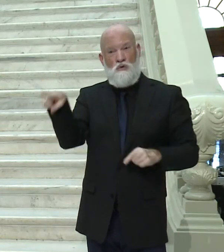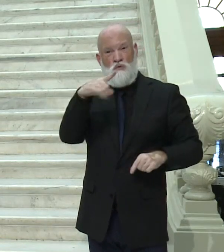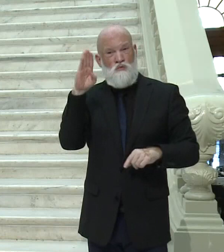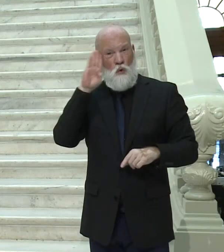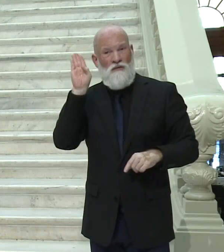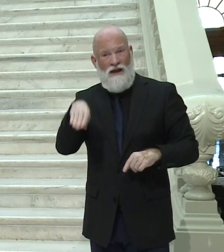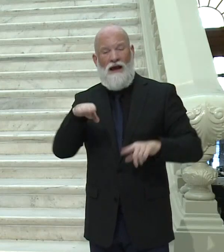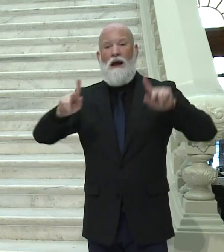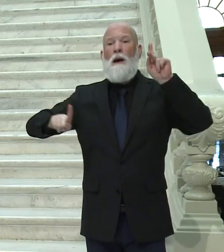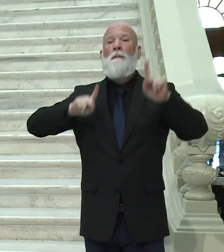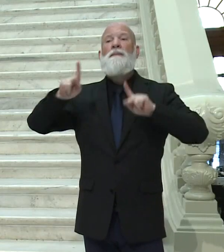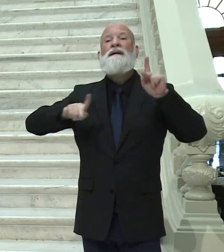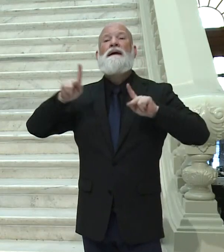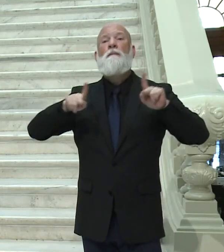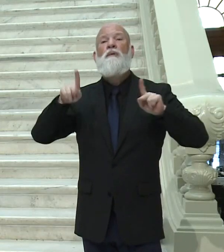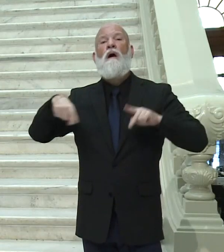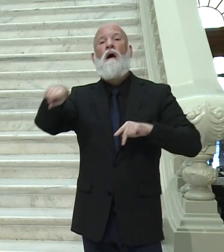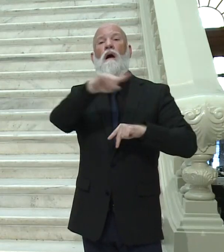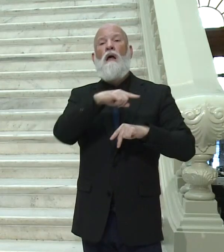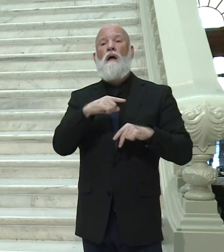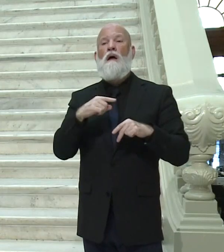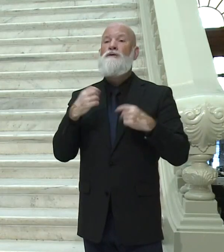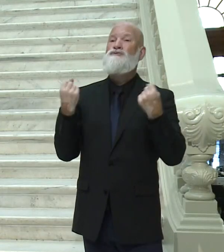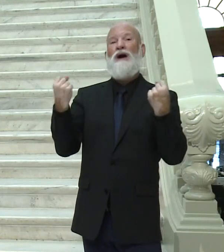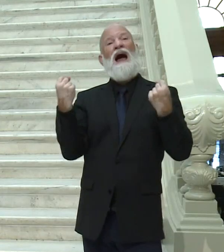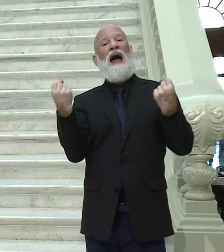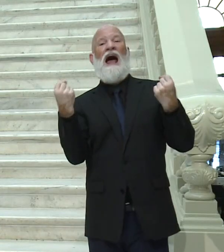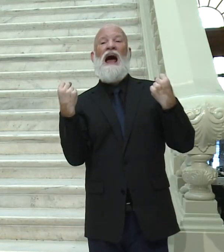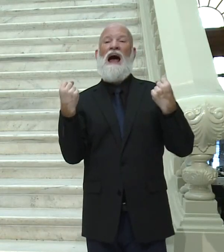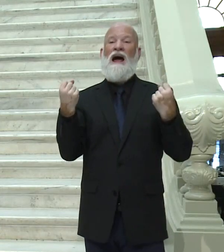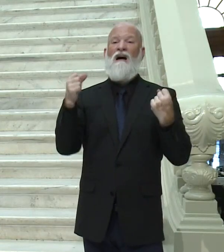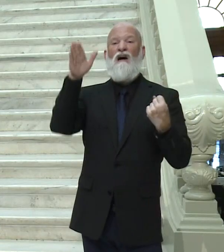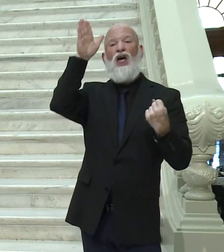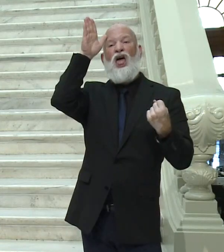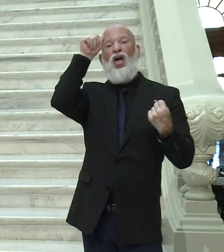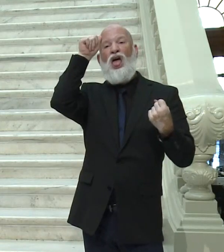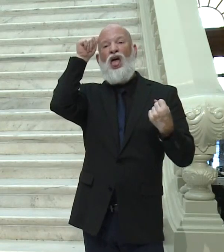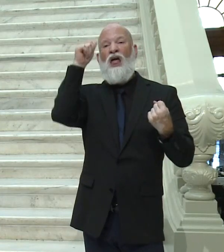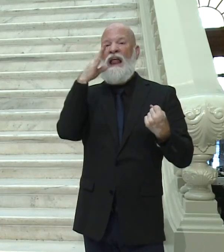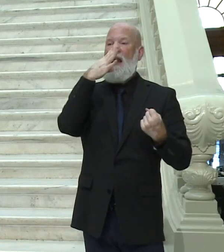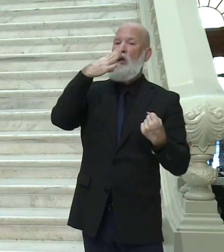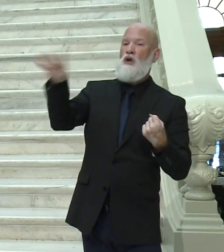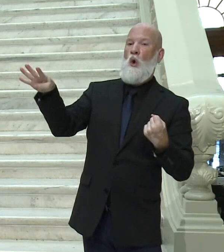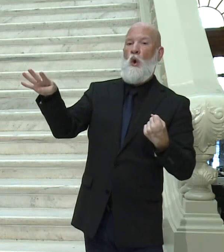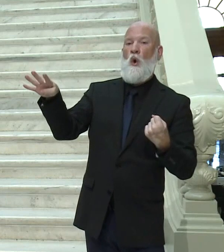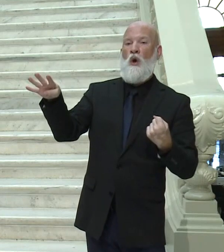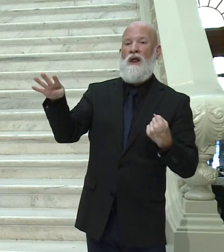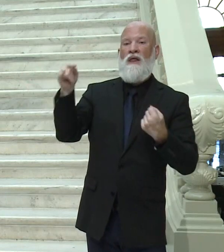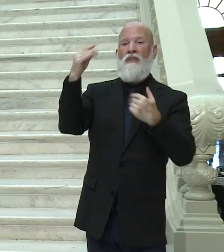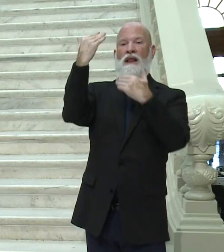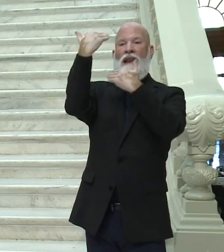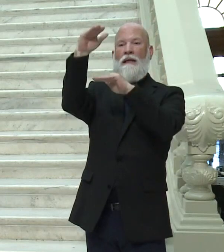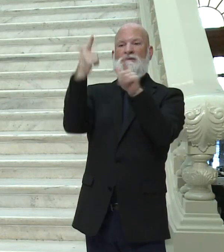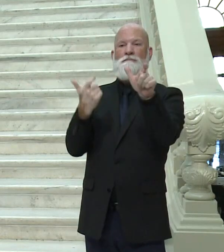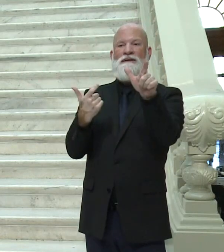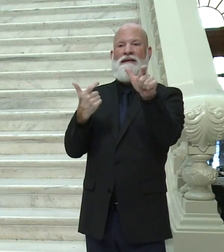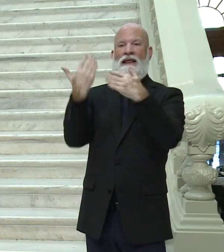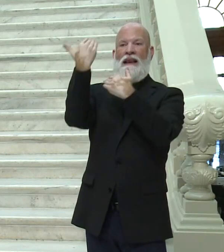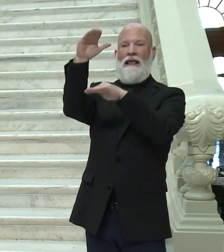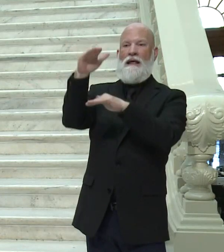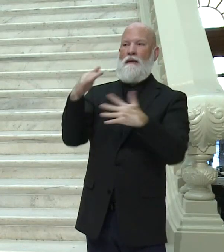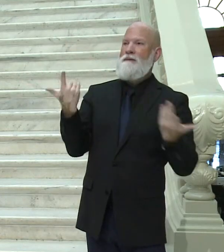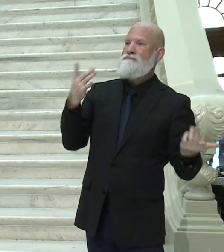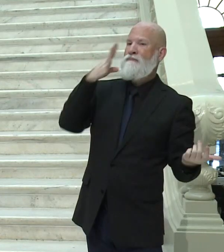don't follow the speed limit. So we have people that don't follow government laws and mandates. But when you have